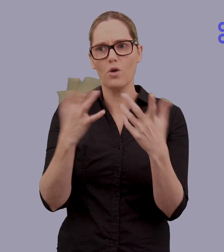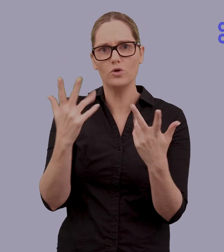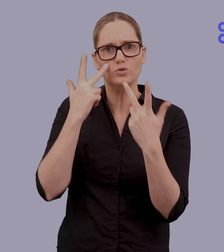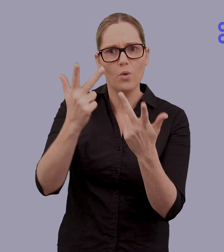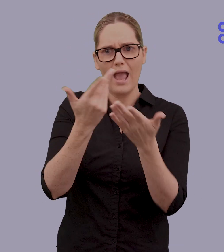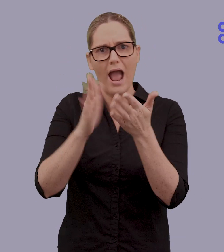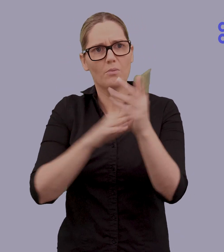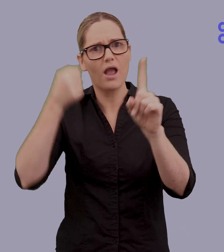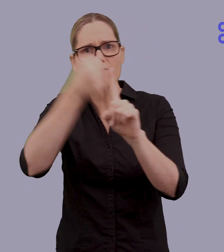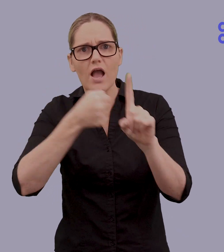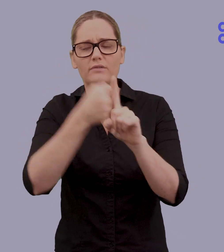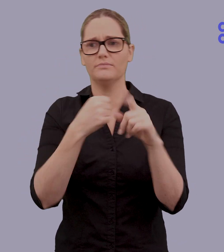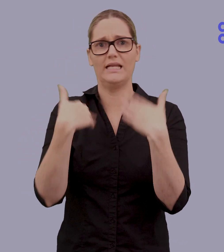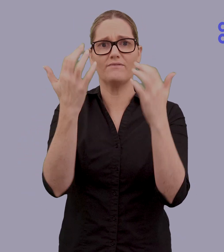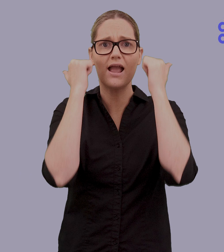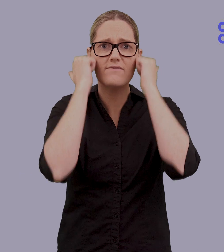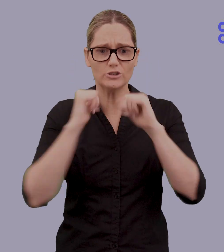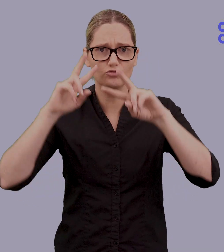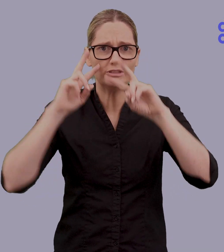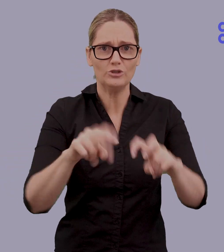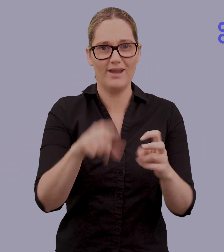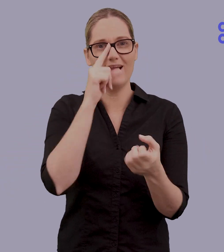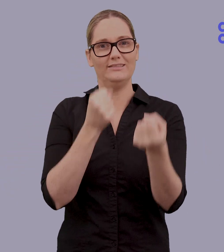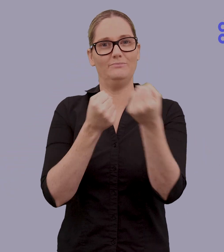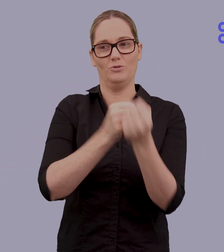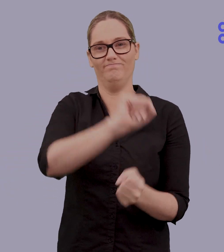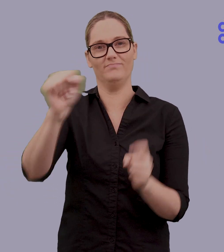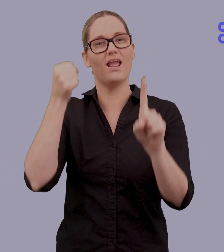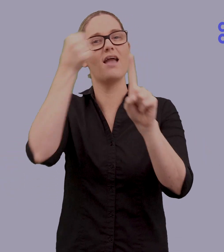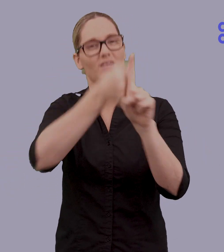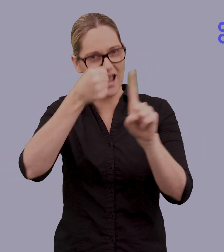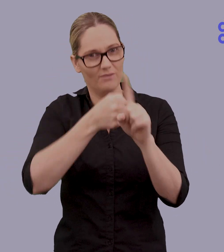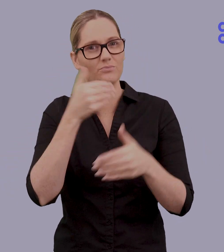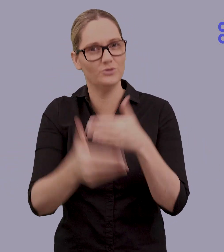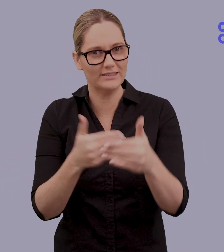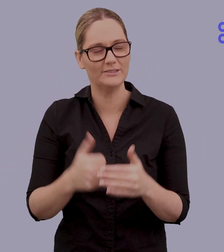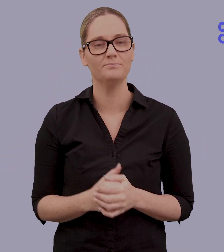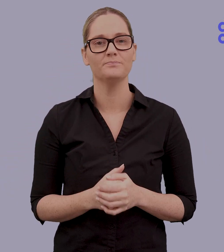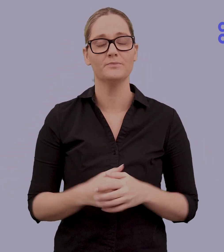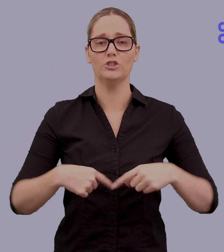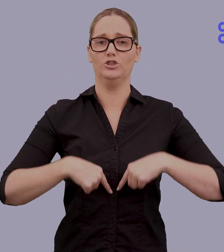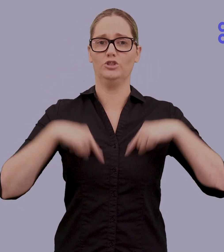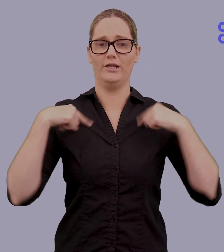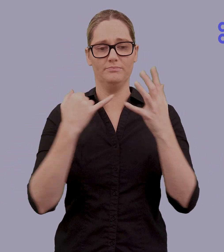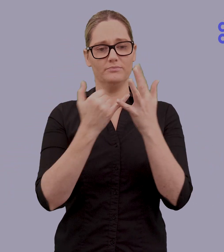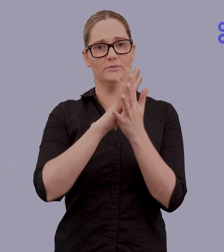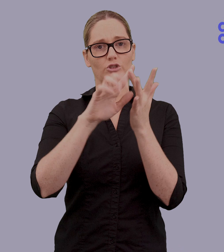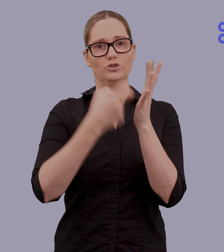but the evidence and research to support their efforts. Shirley Liu, acting CEO